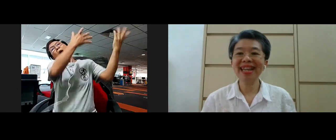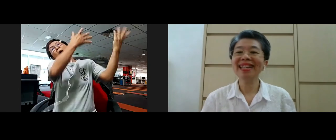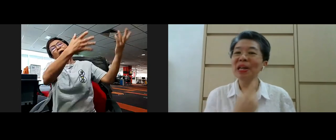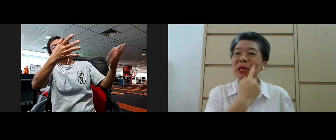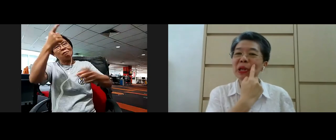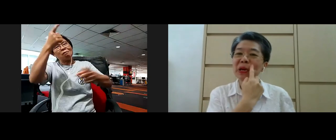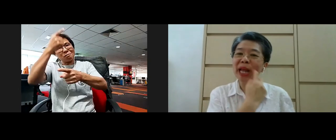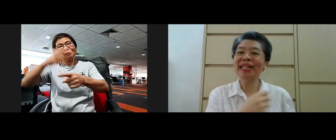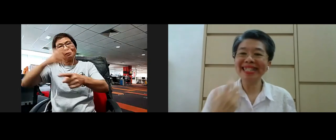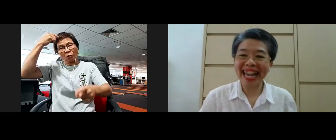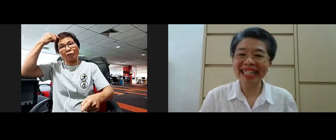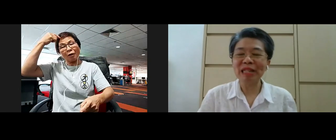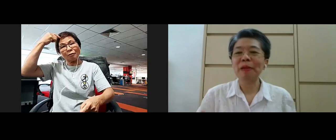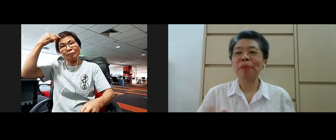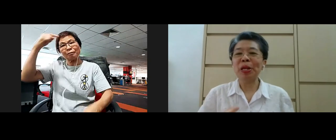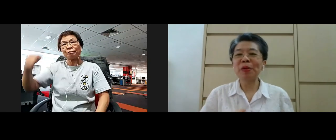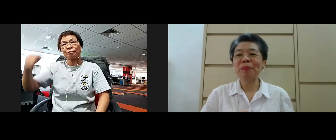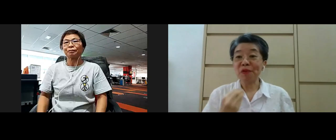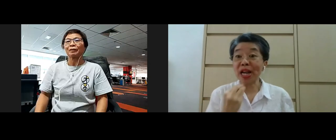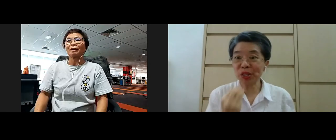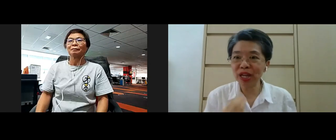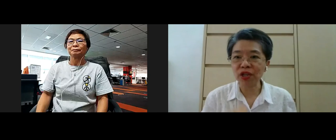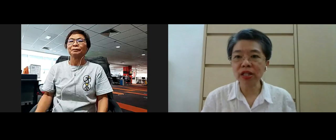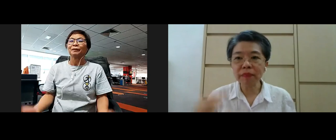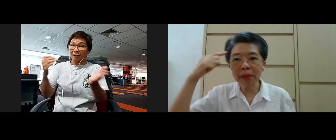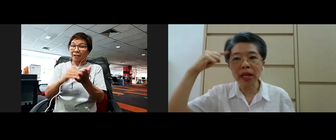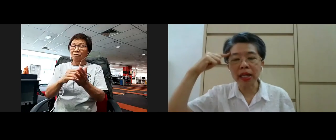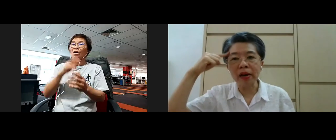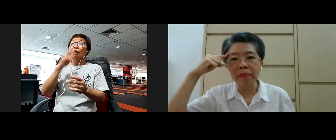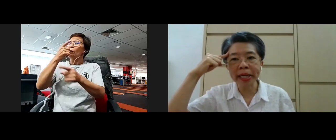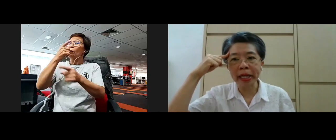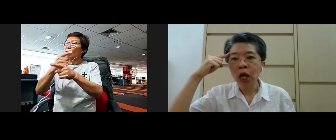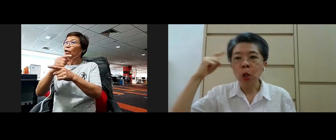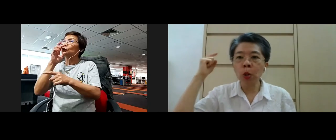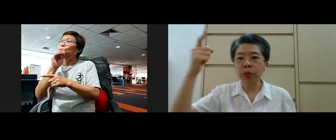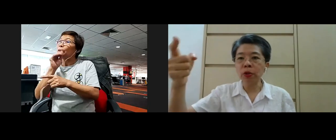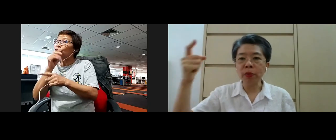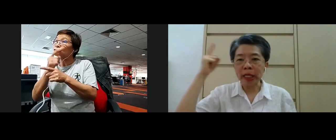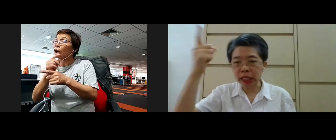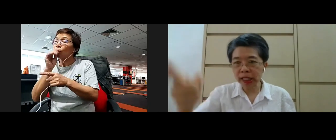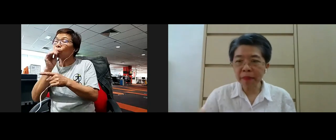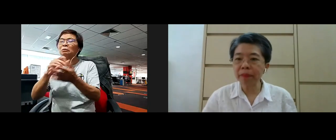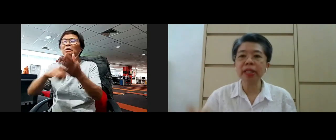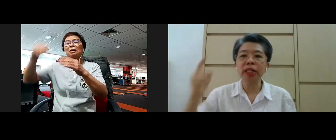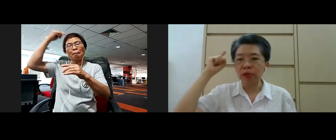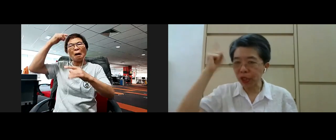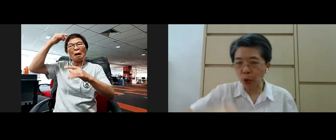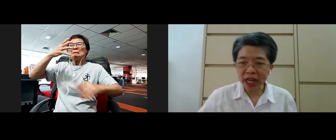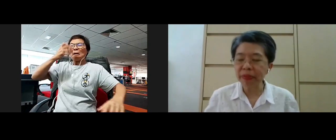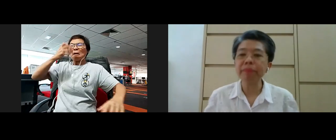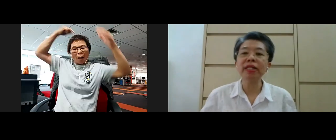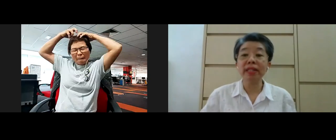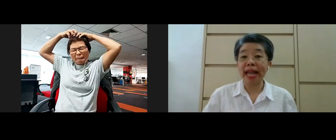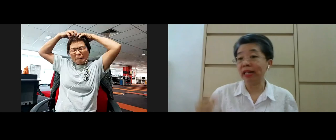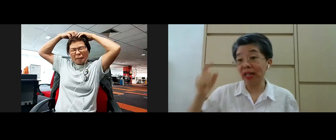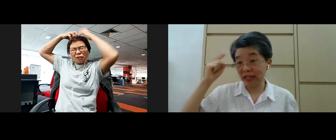okay so then again you know right speech sometimes in our mind oh yo we are cursing people you know we're